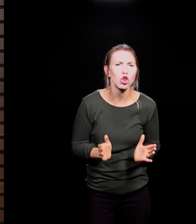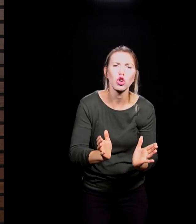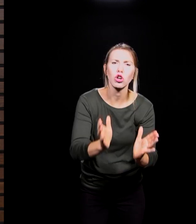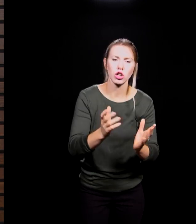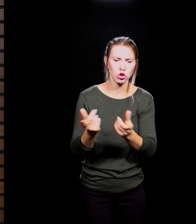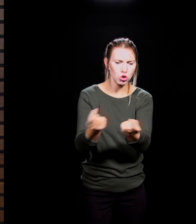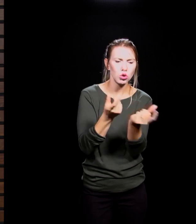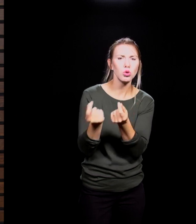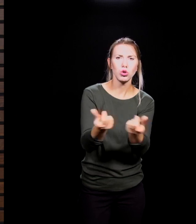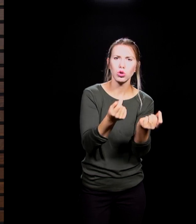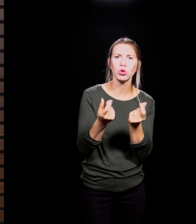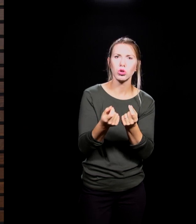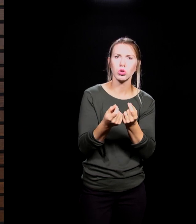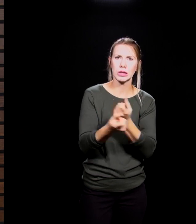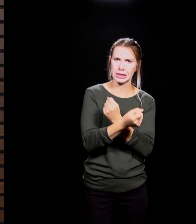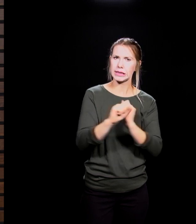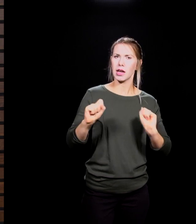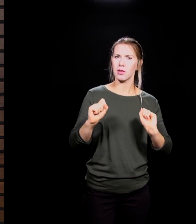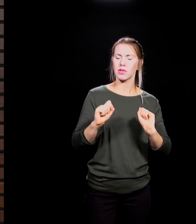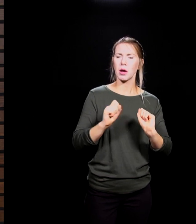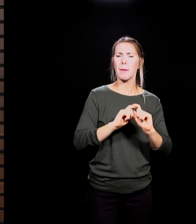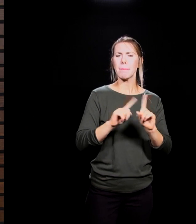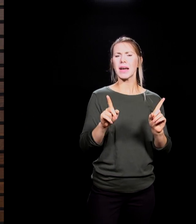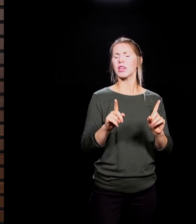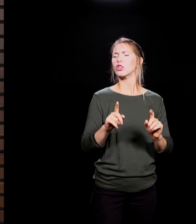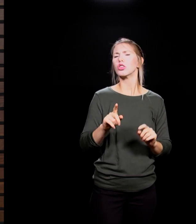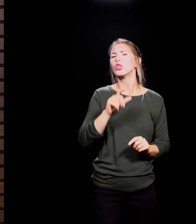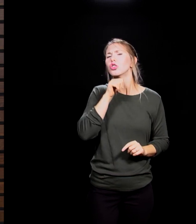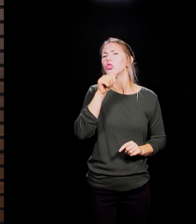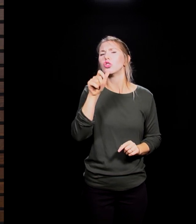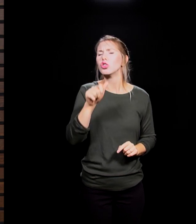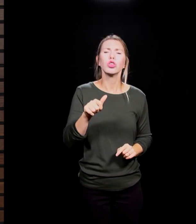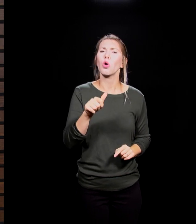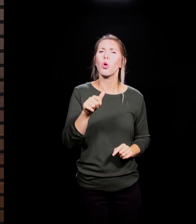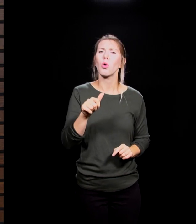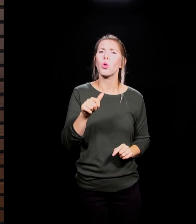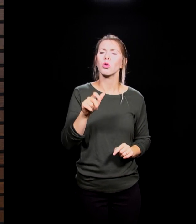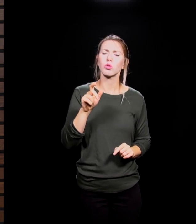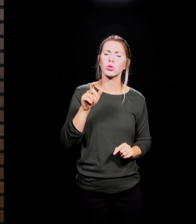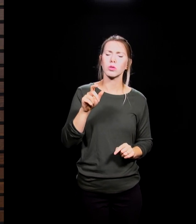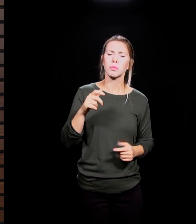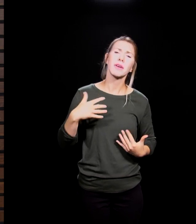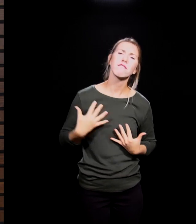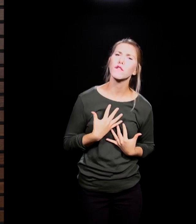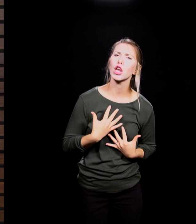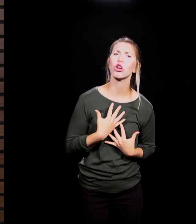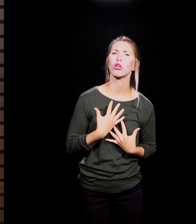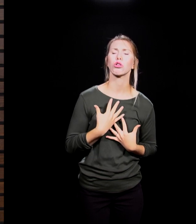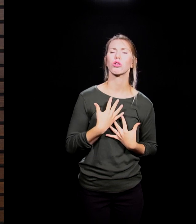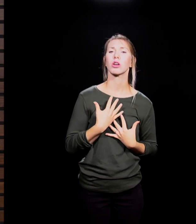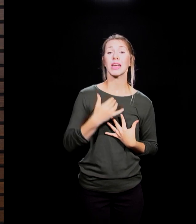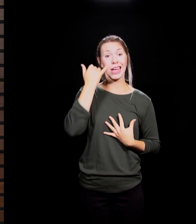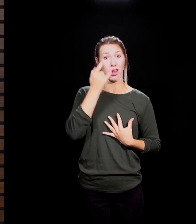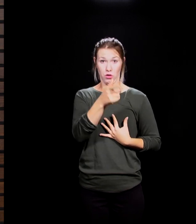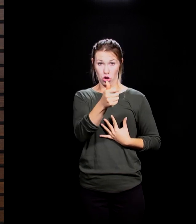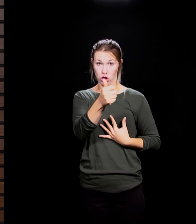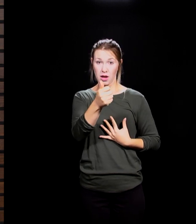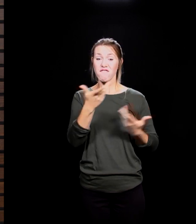But it shouldn't be fear, beloved. There is no person who's received the salvation of Jesus Christ that should be fearful of the days we find ourselves in,